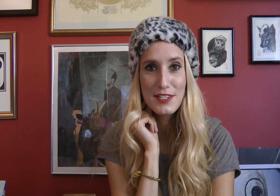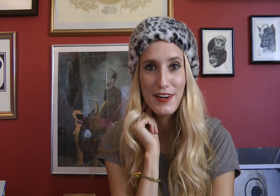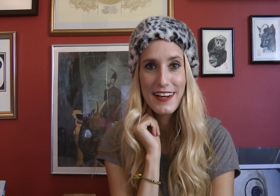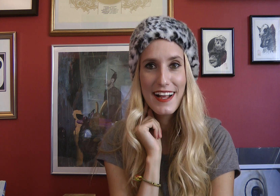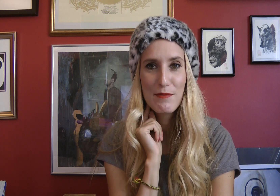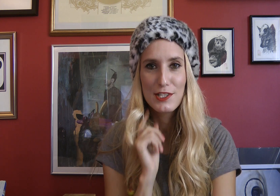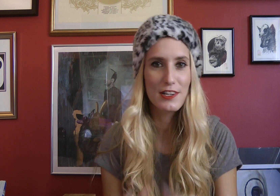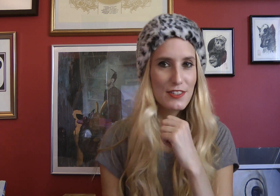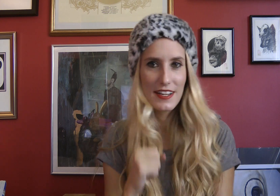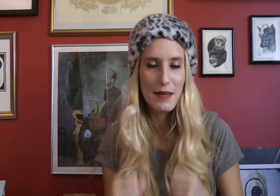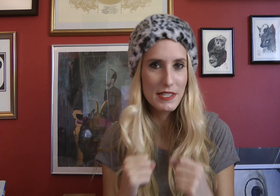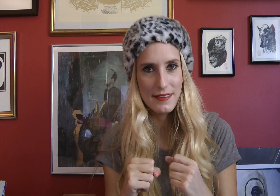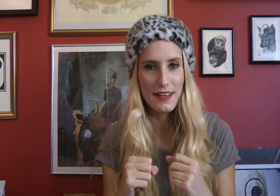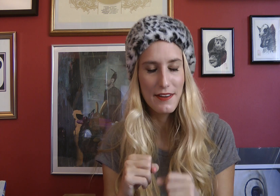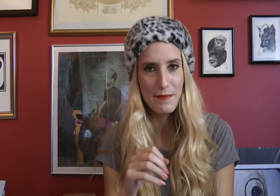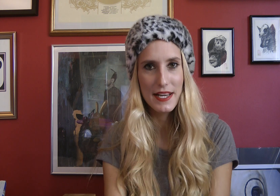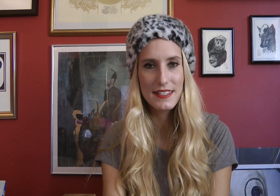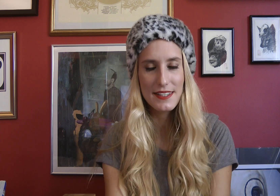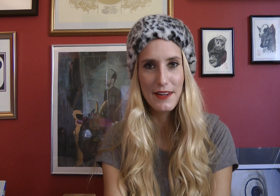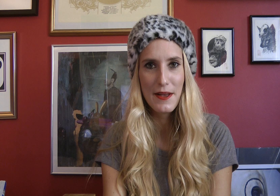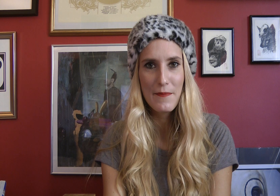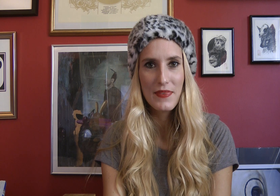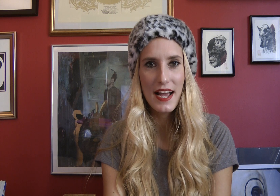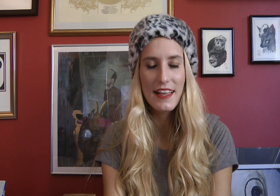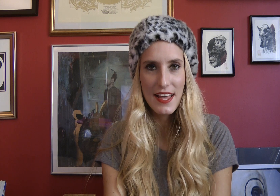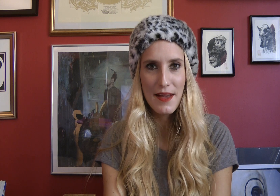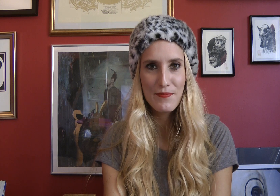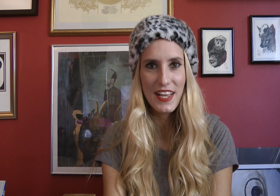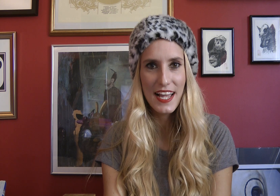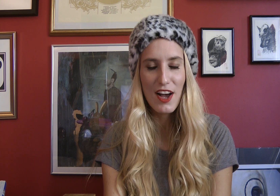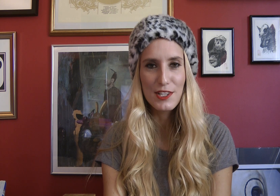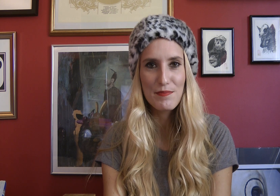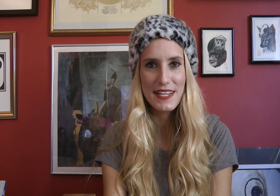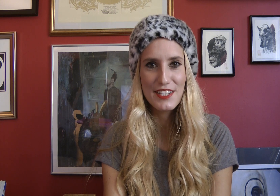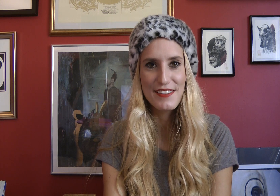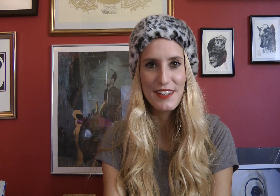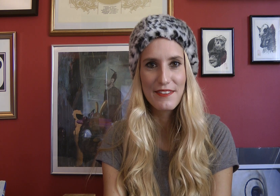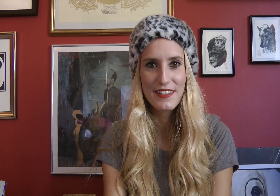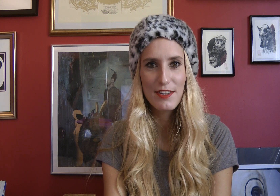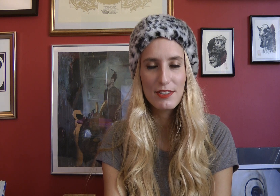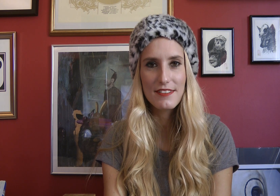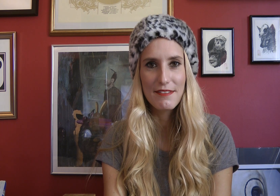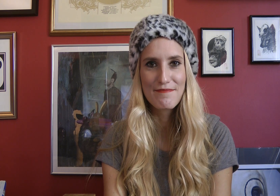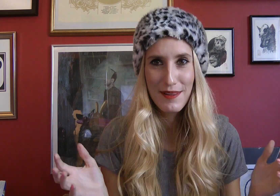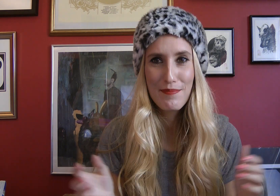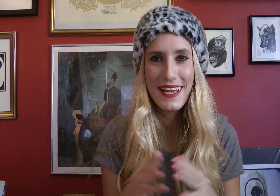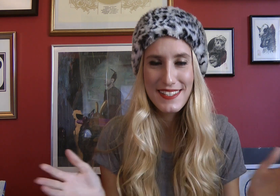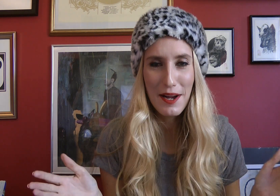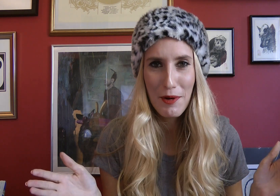struggling and we've just got to try and keep each other going a bit. So hang in there and I'll speak to you soon. Lots of love. P.S. I'm